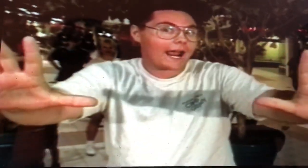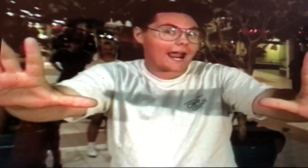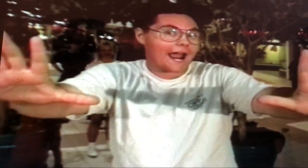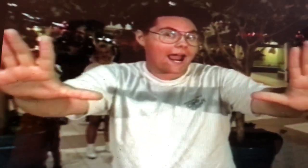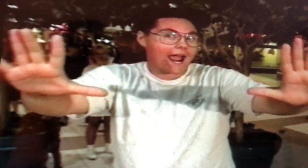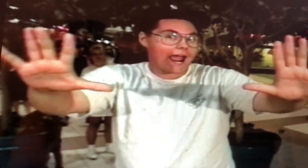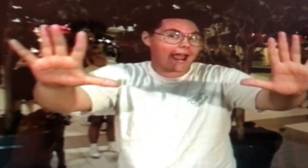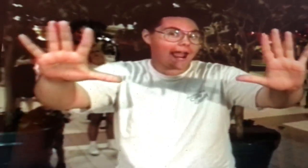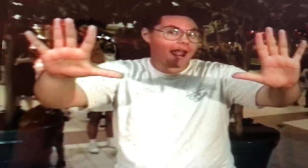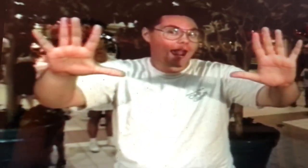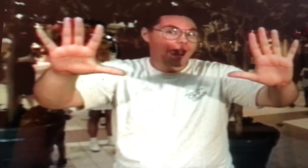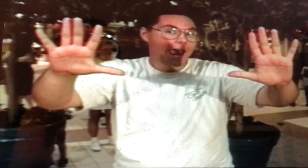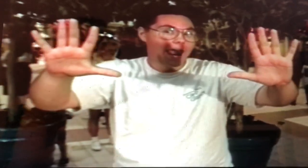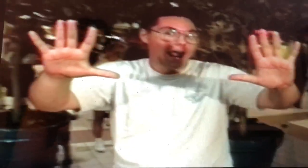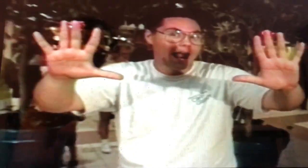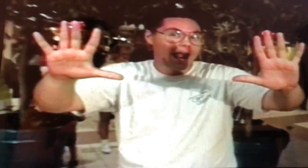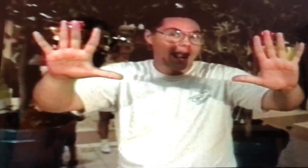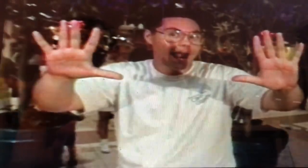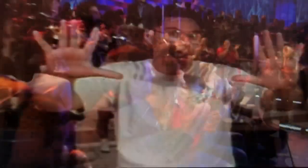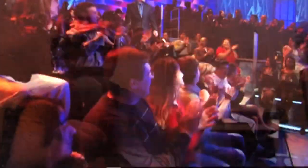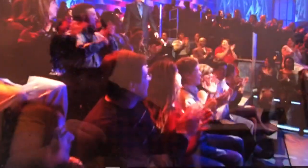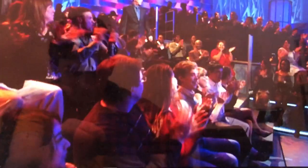I'm gonna You